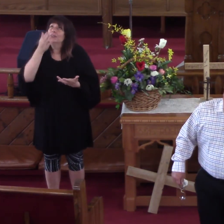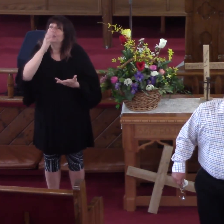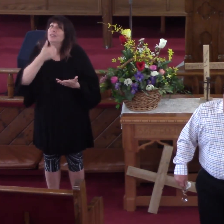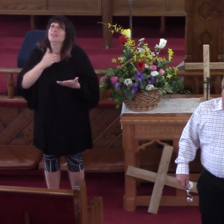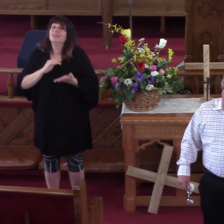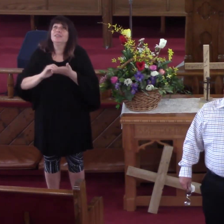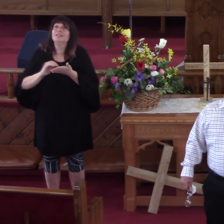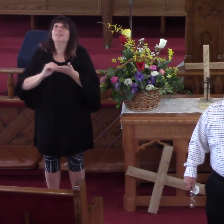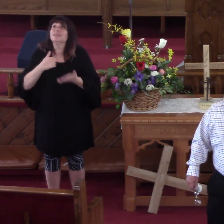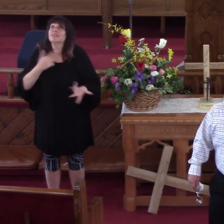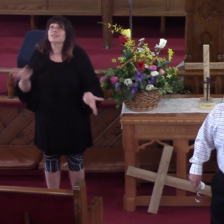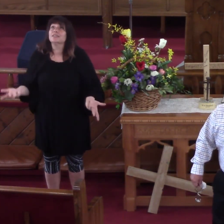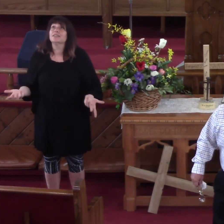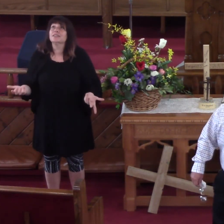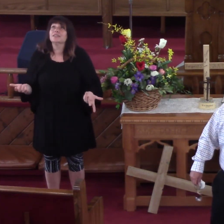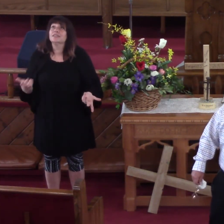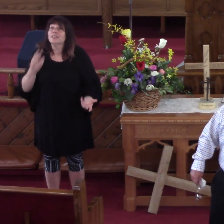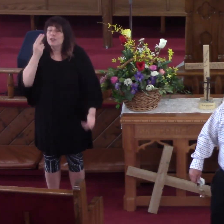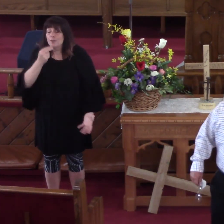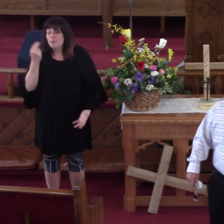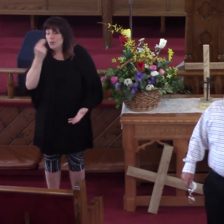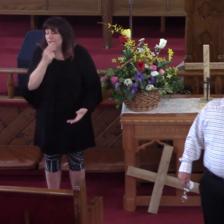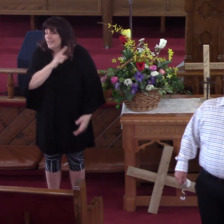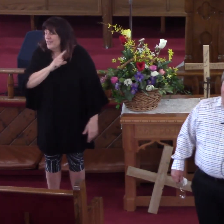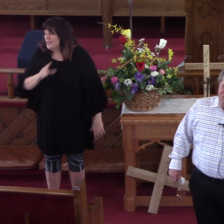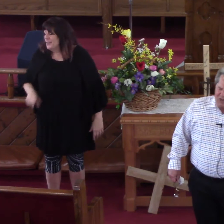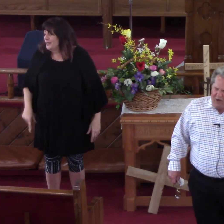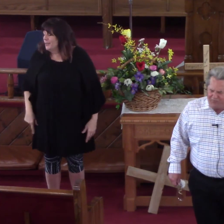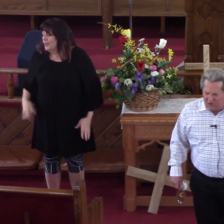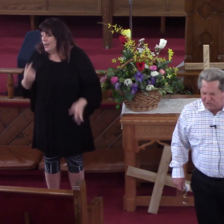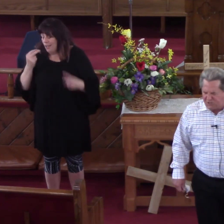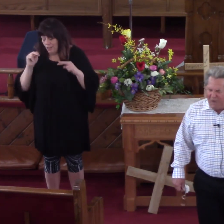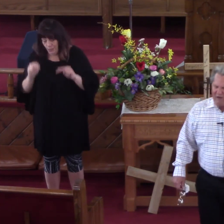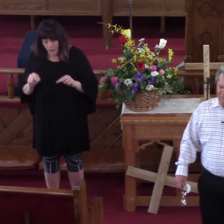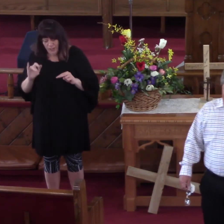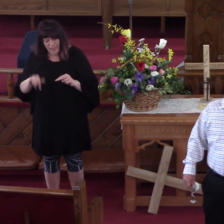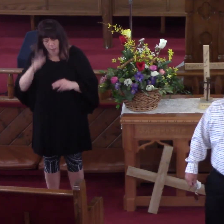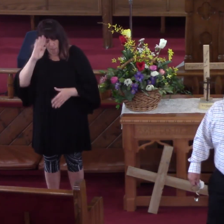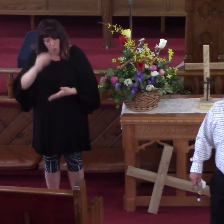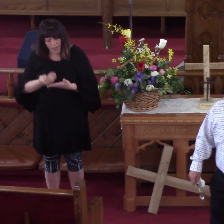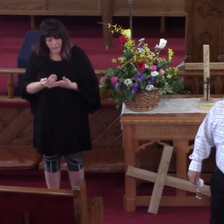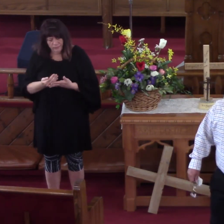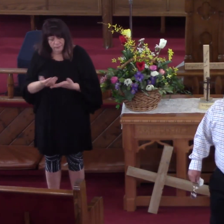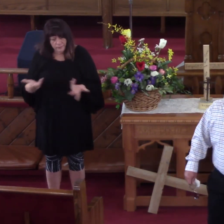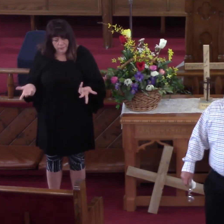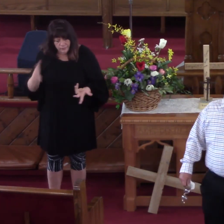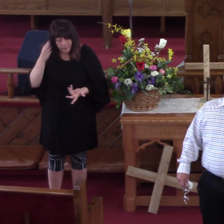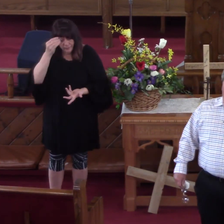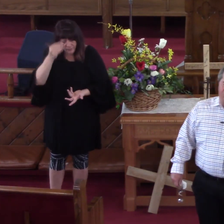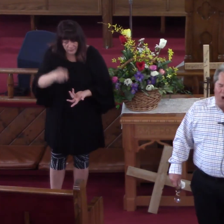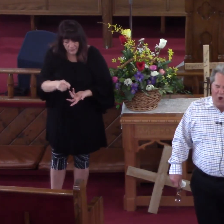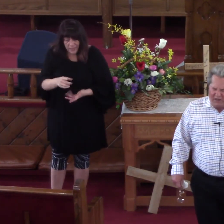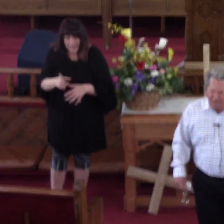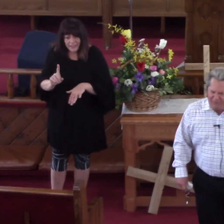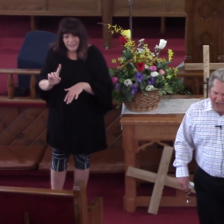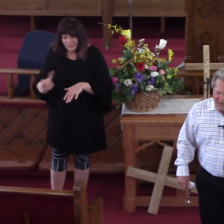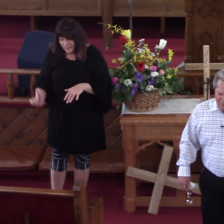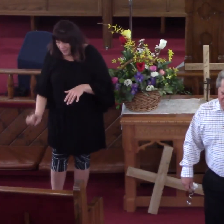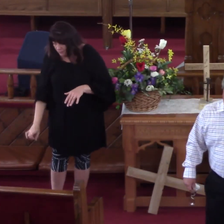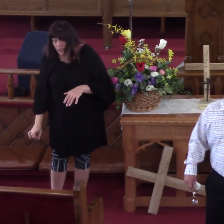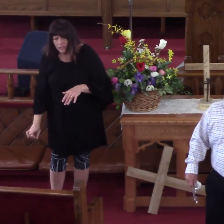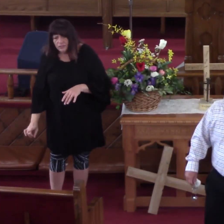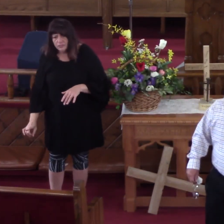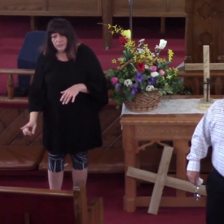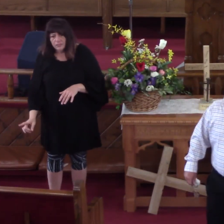The Lord Look At This Old Boy He Found Himself just about as far down as old Jew boy could